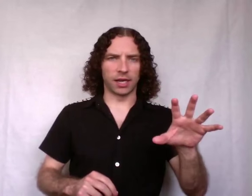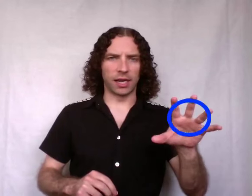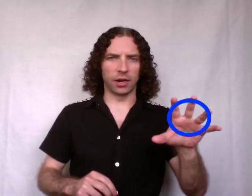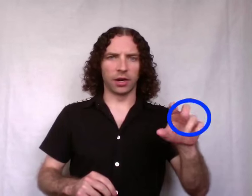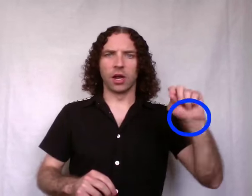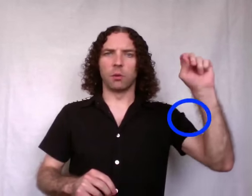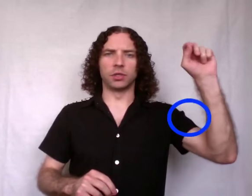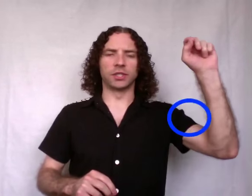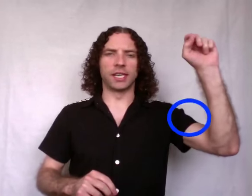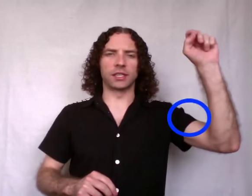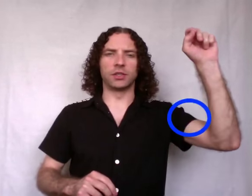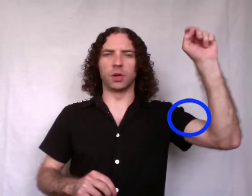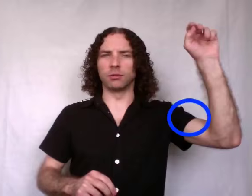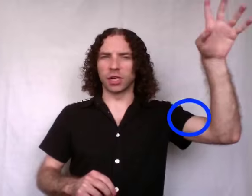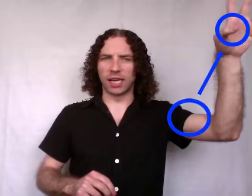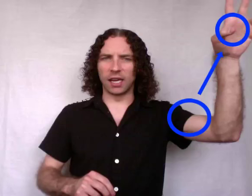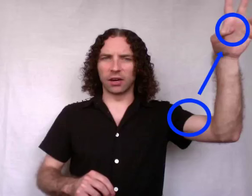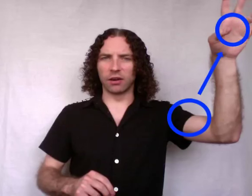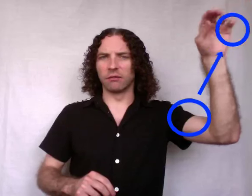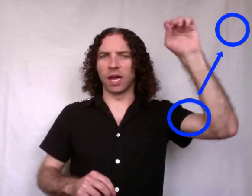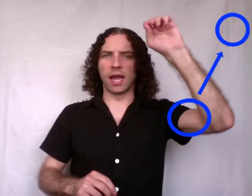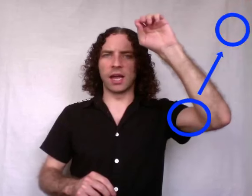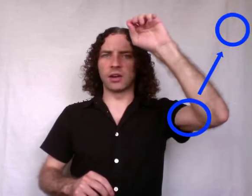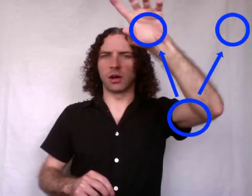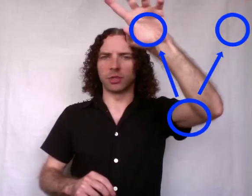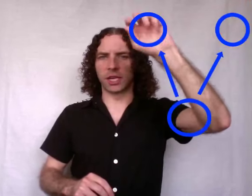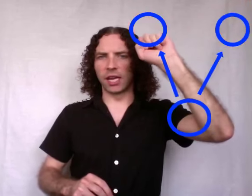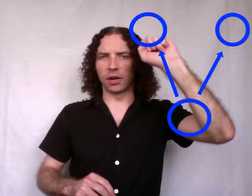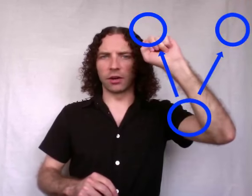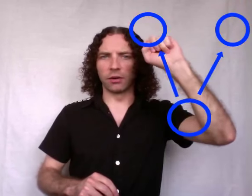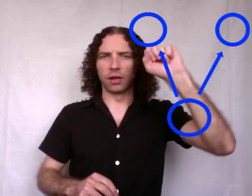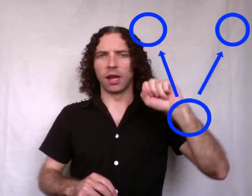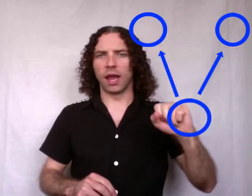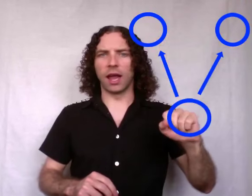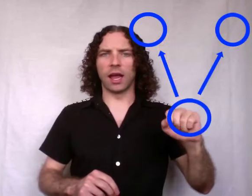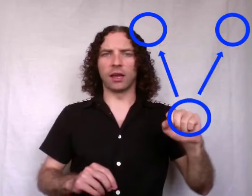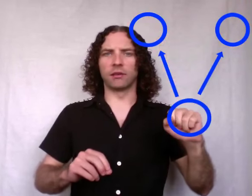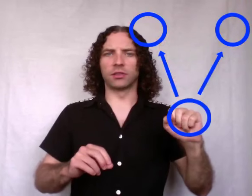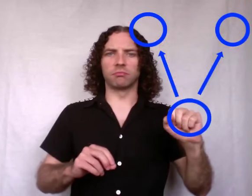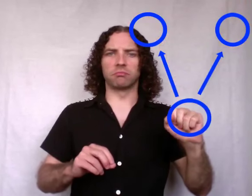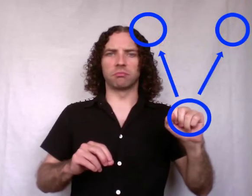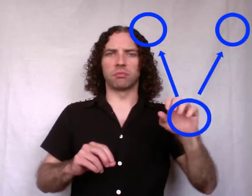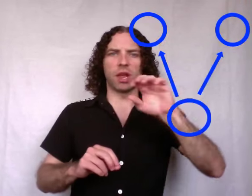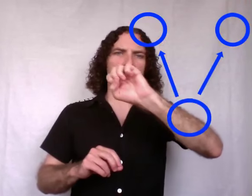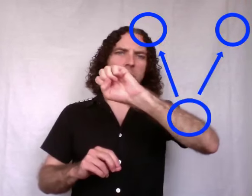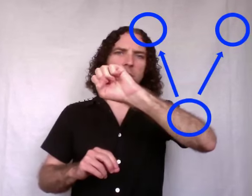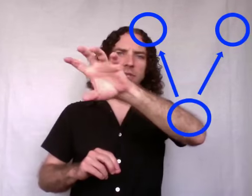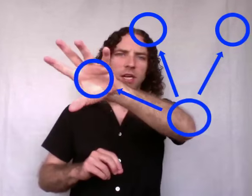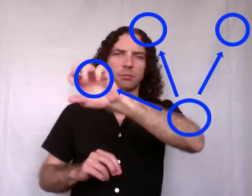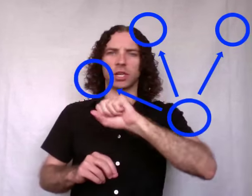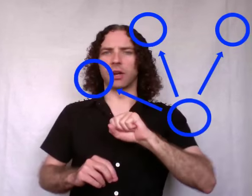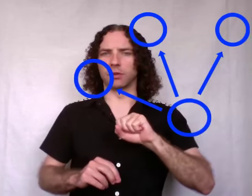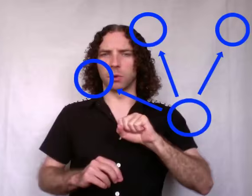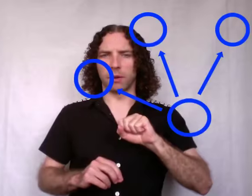here, which is connected to an object here, and an object here, and maybe we'll say an object here as well.